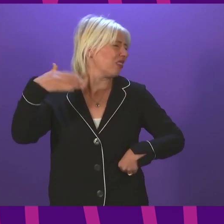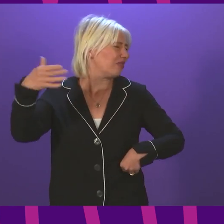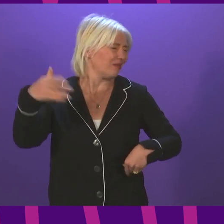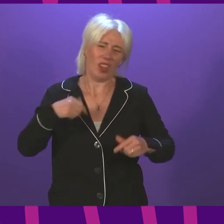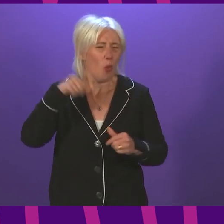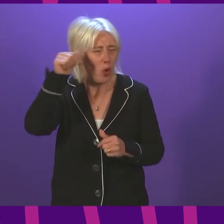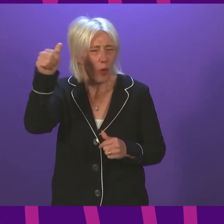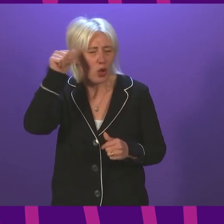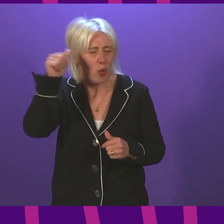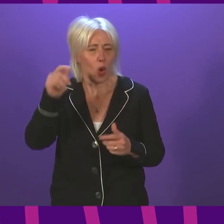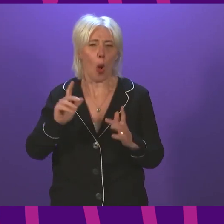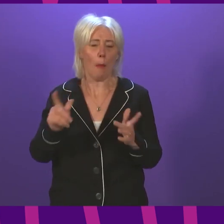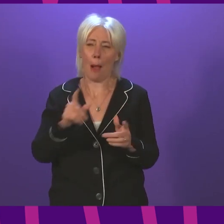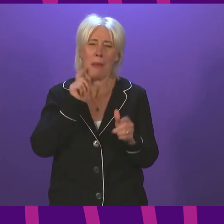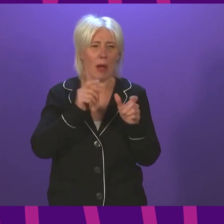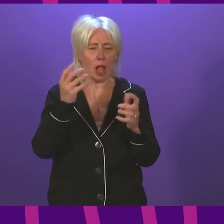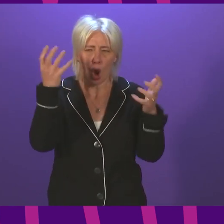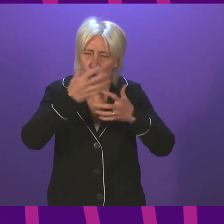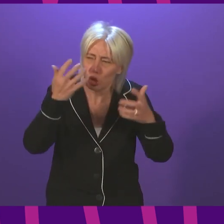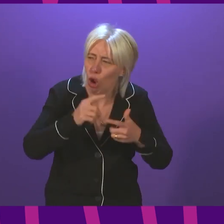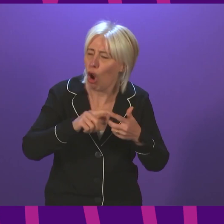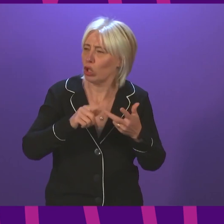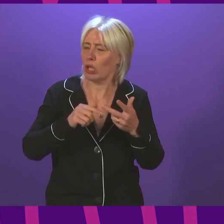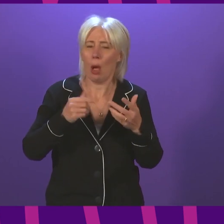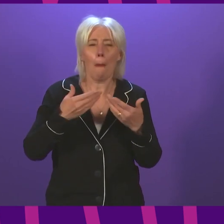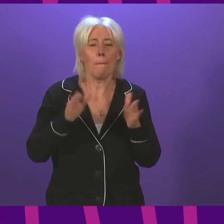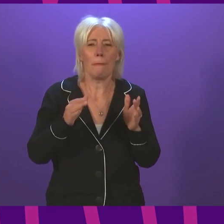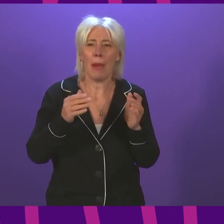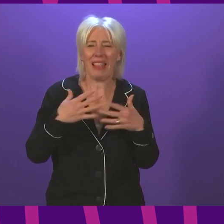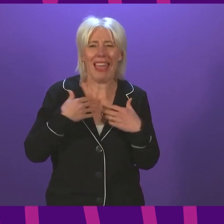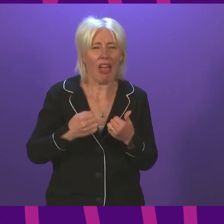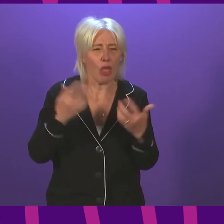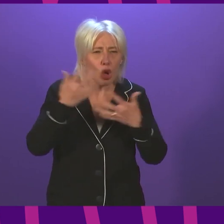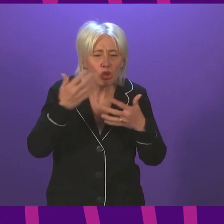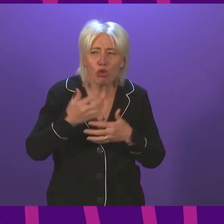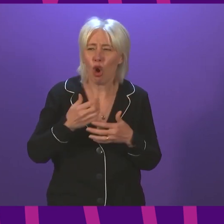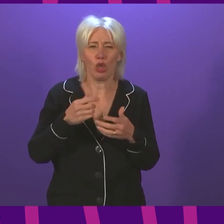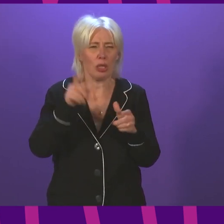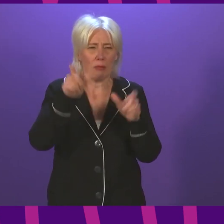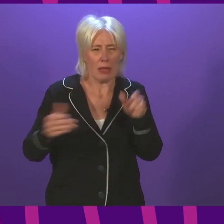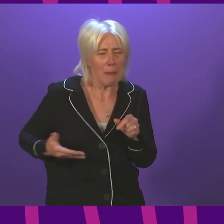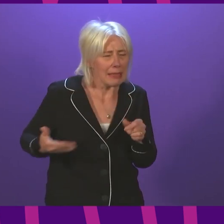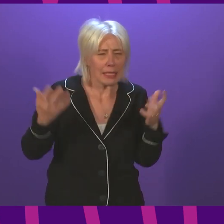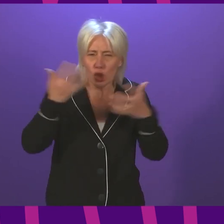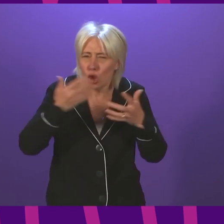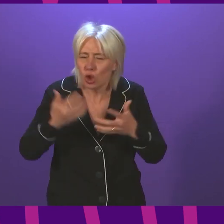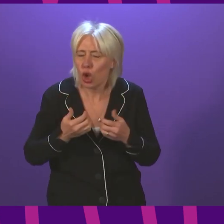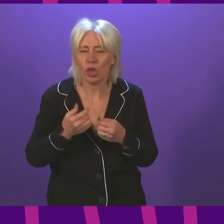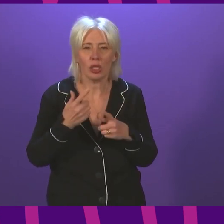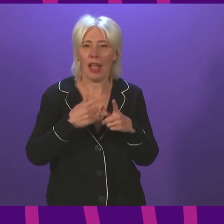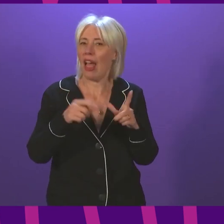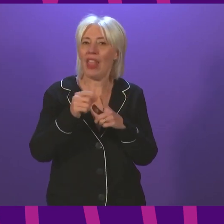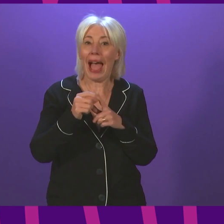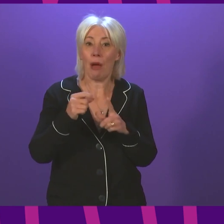despite concerns from the public, public health experts and businesses. The promised app was rushed out last minute and it